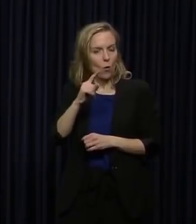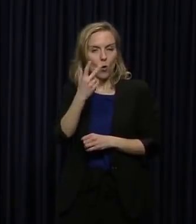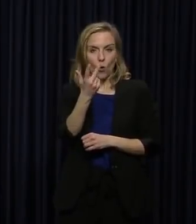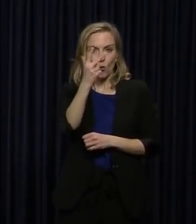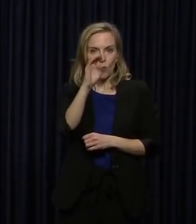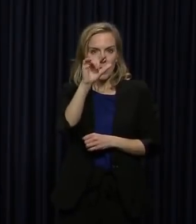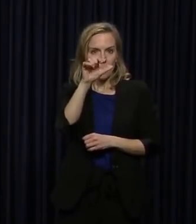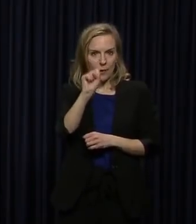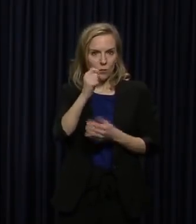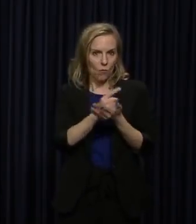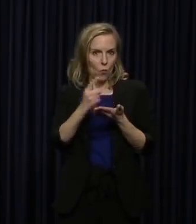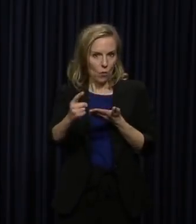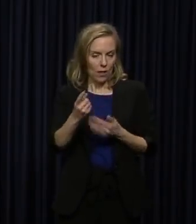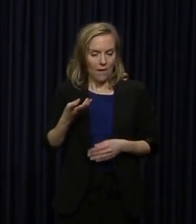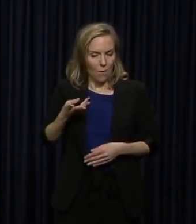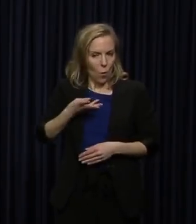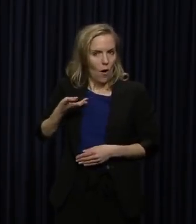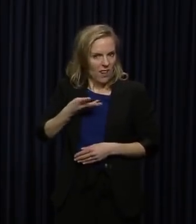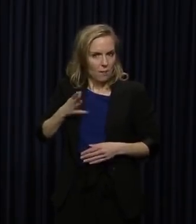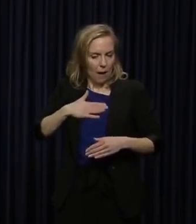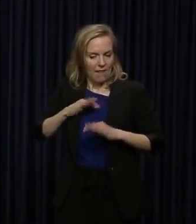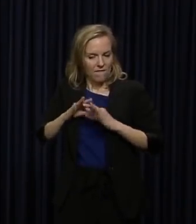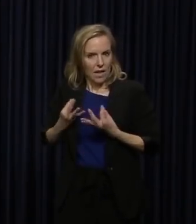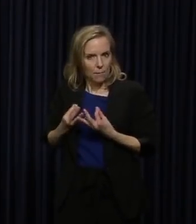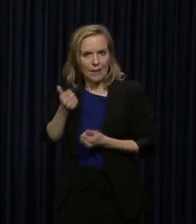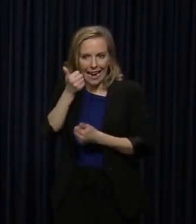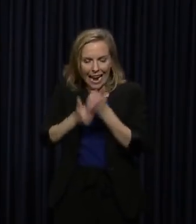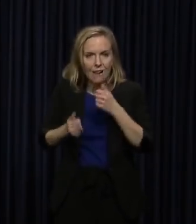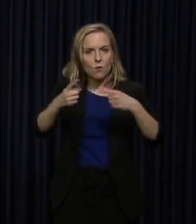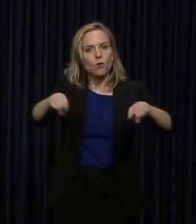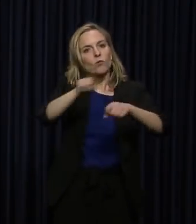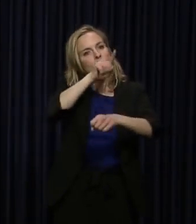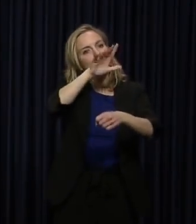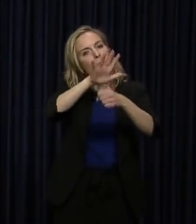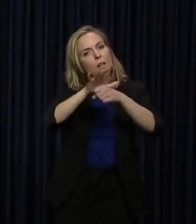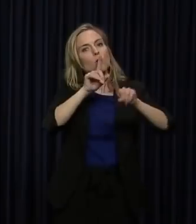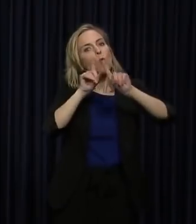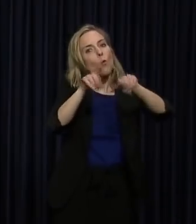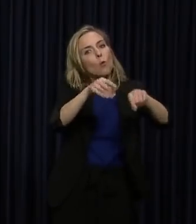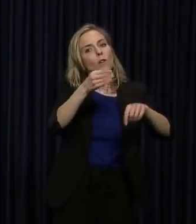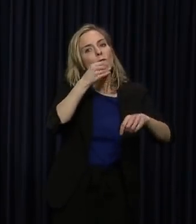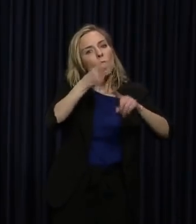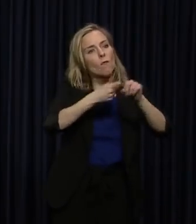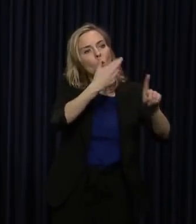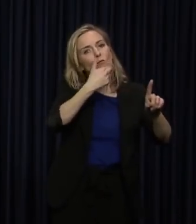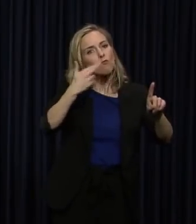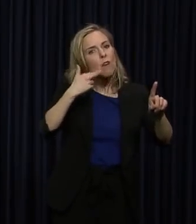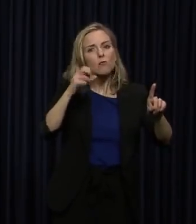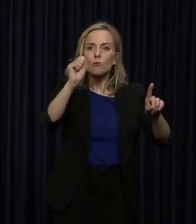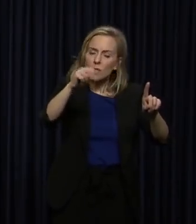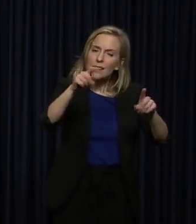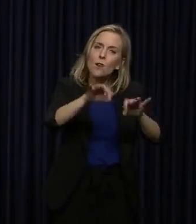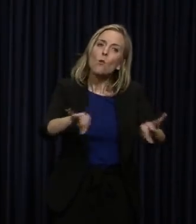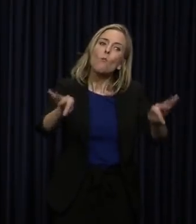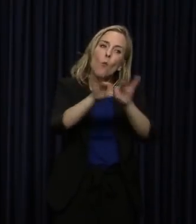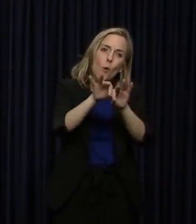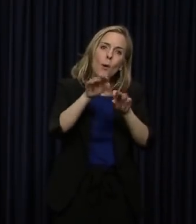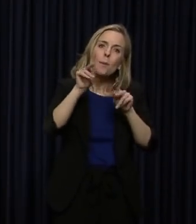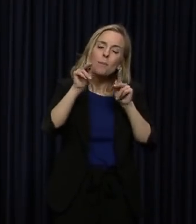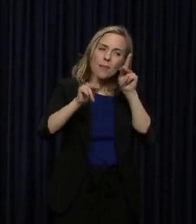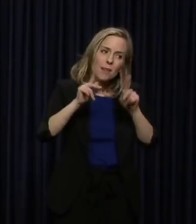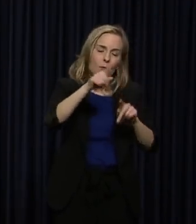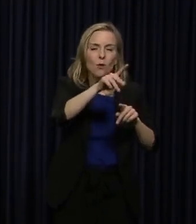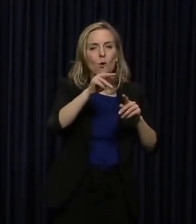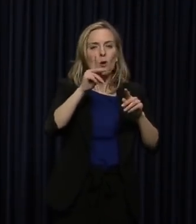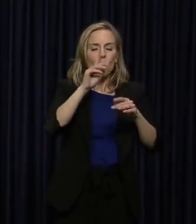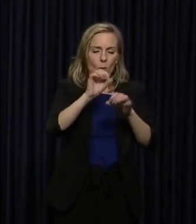three meals a week. There are four of us. We need everybody else to do that too. These are important businesses. They employ people throughout